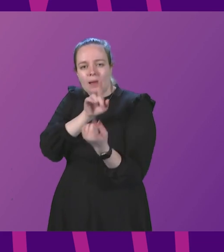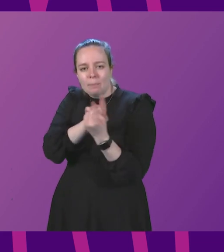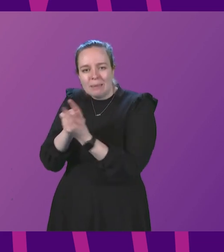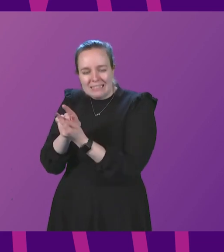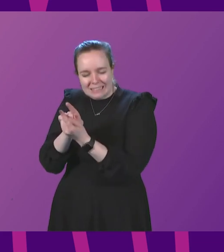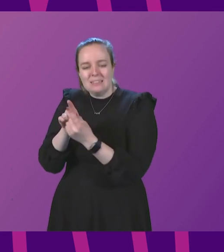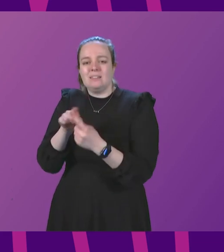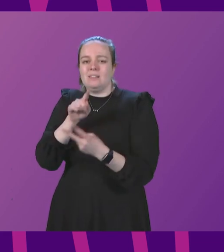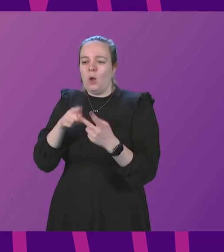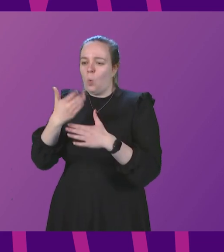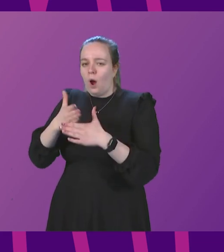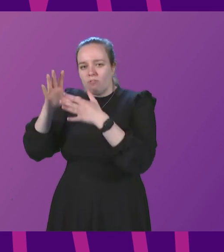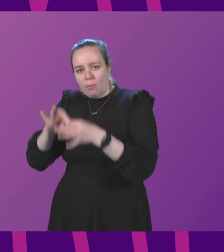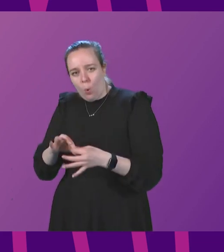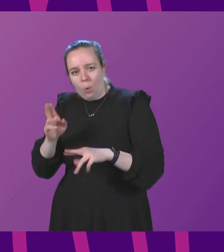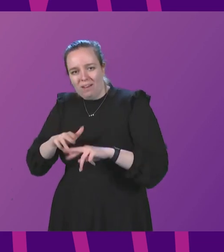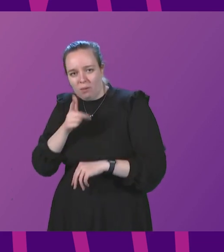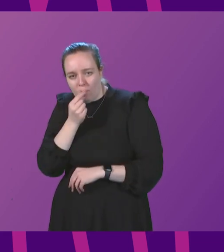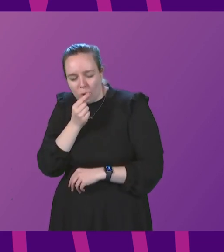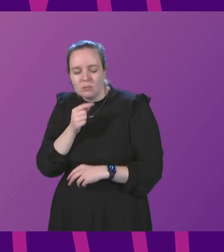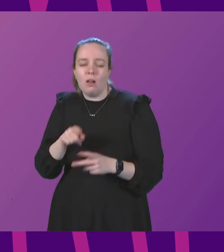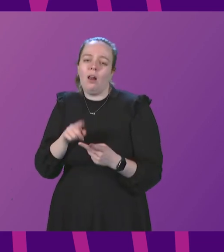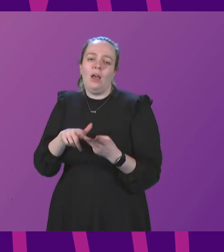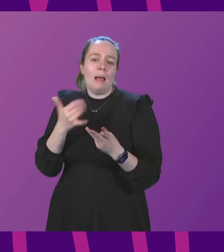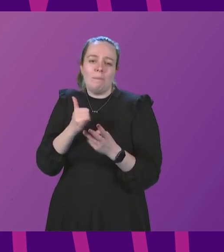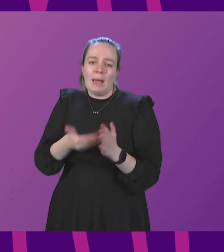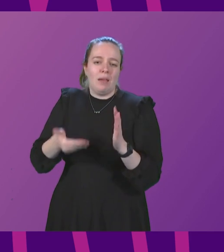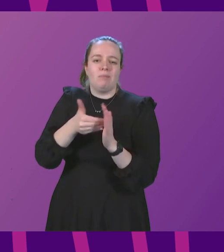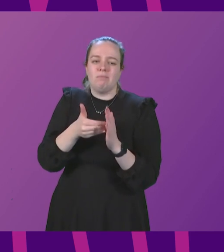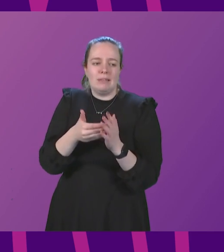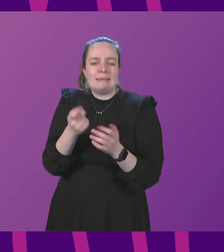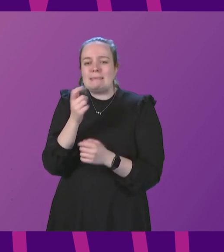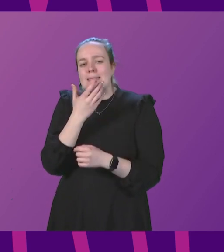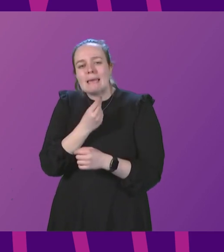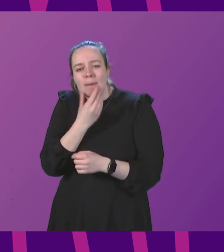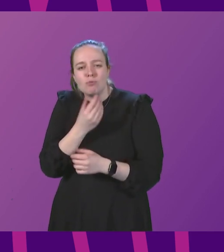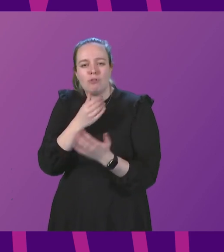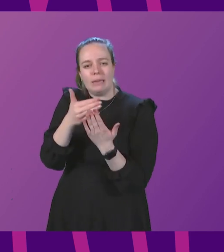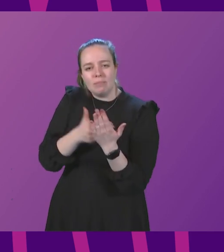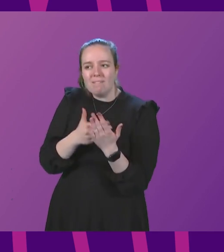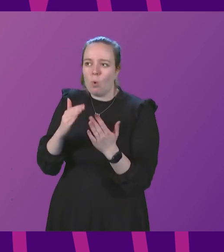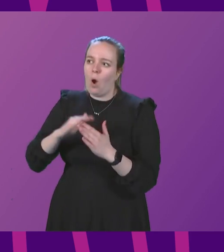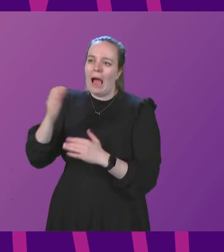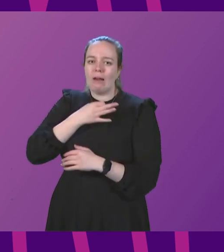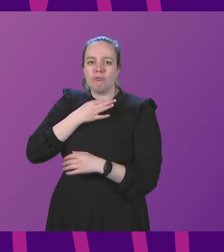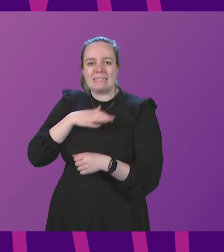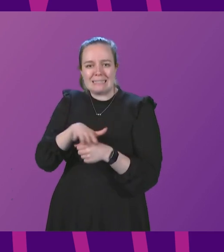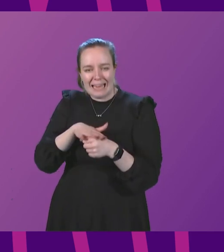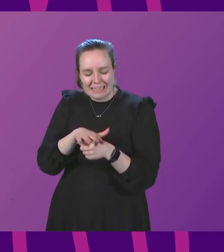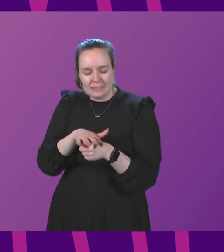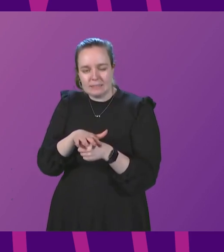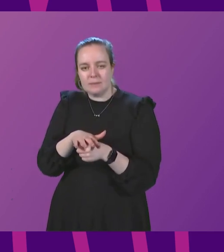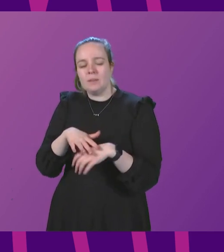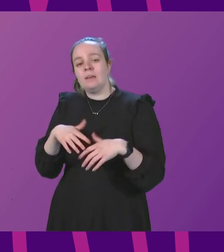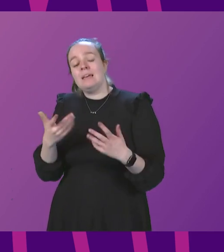a period and to work from home where possible, and we may introduce some temporary protections for high-risk settings. If a new variant,